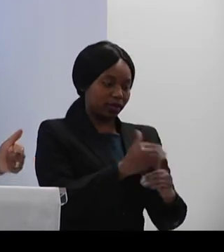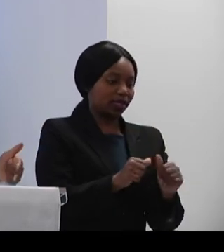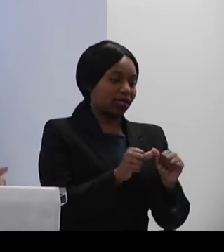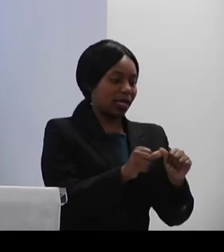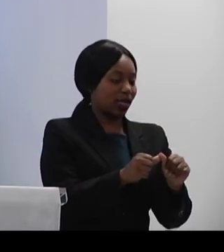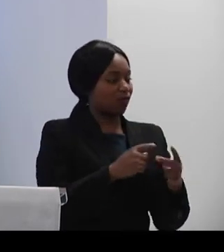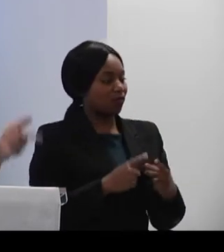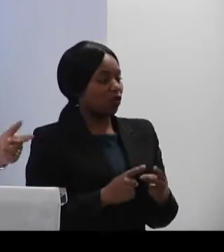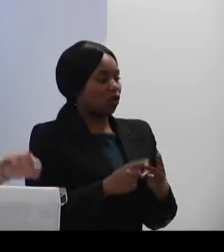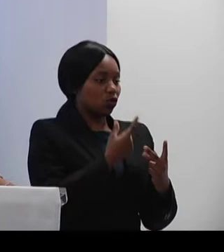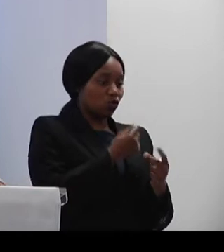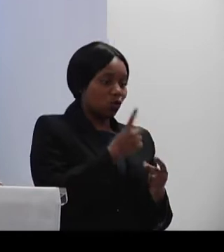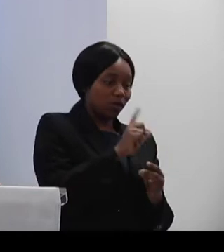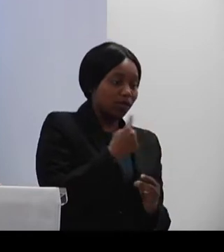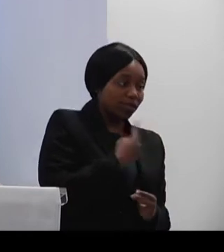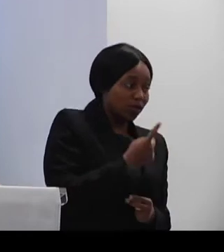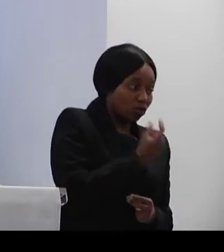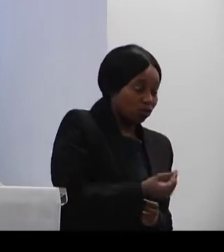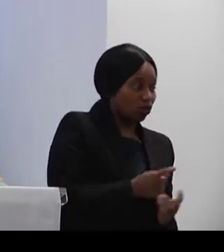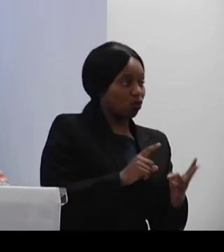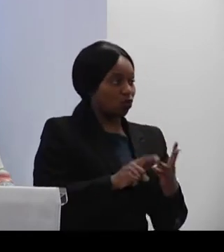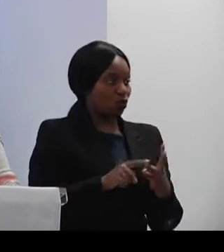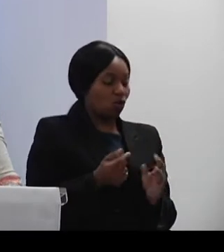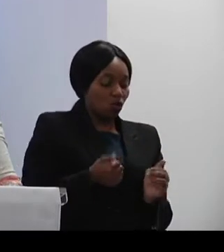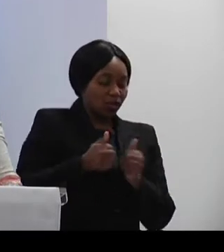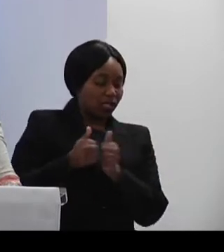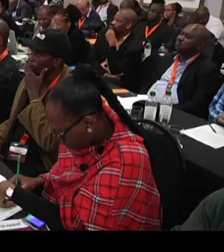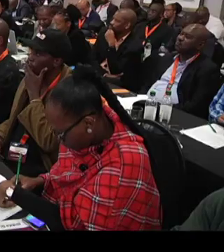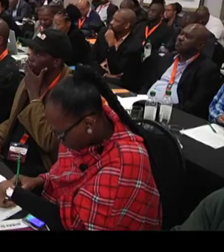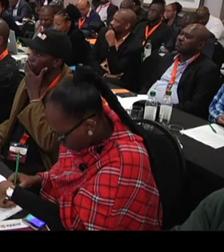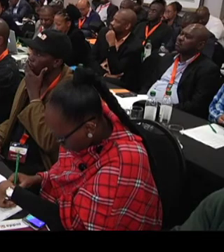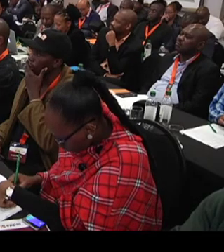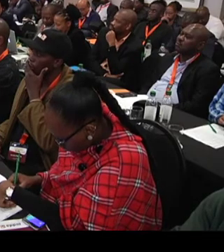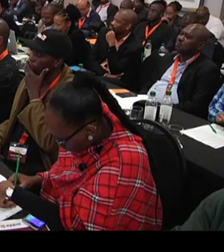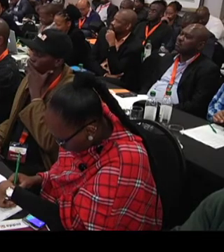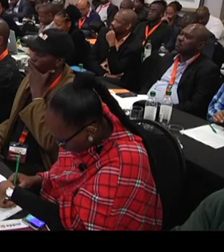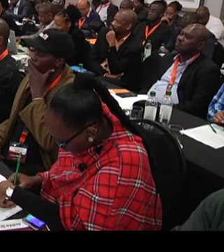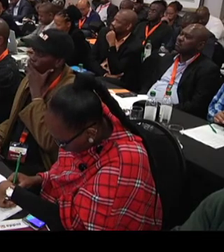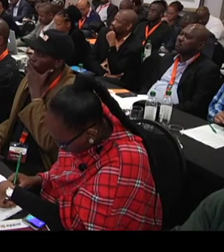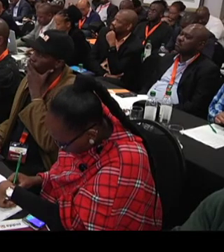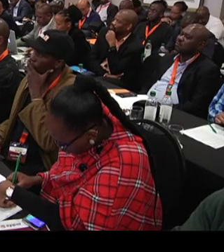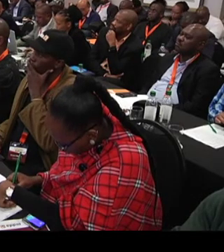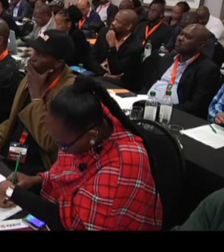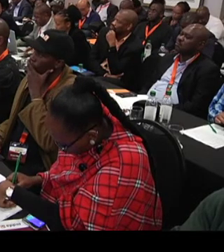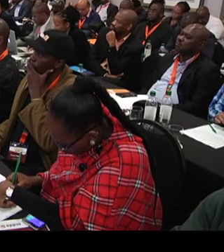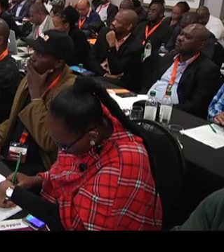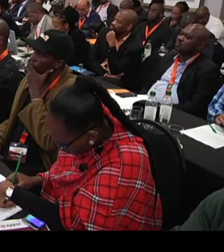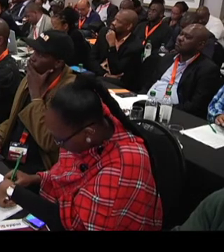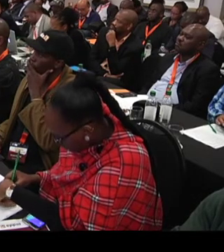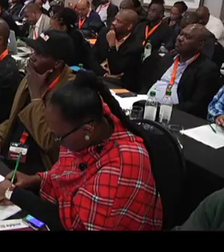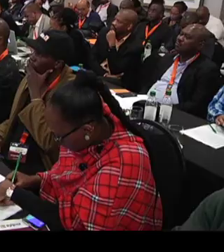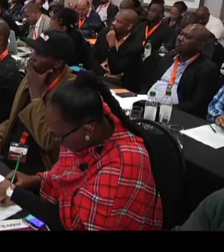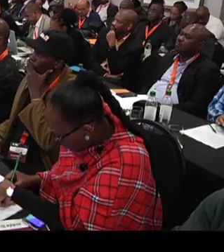integrity, coordination, effectiveness, and efficiency. And that can't actually happen in